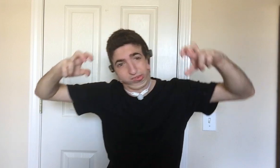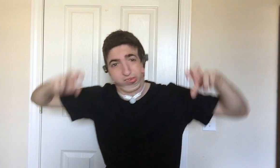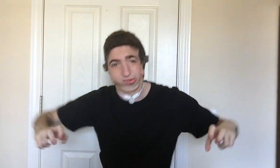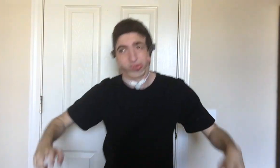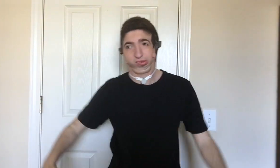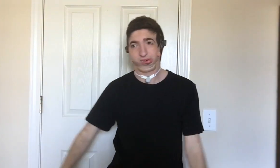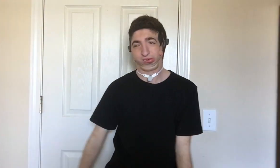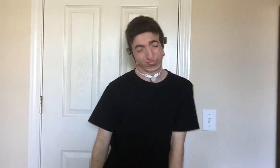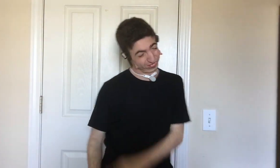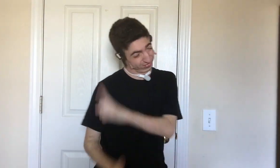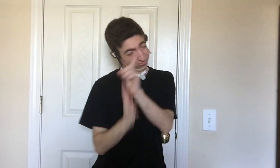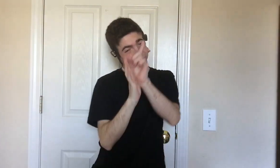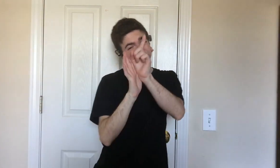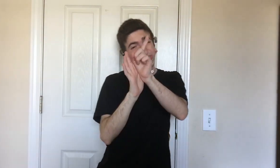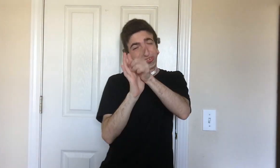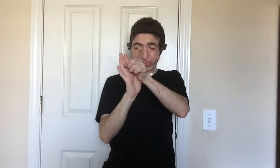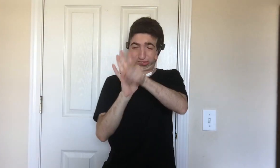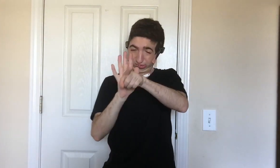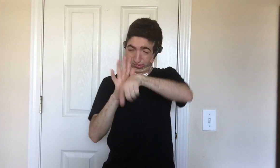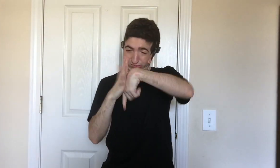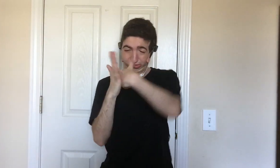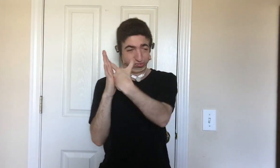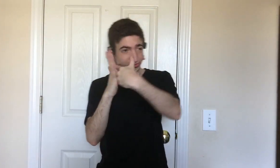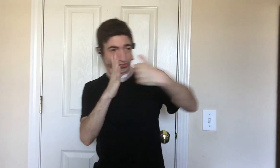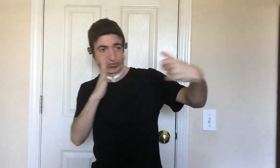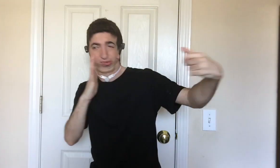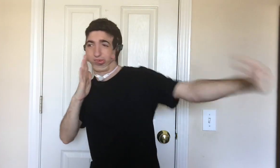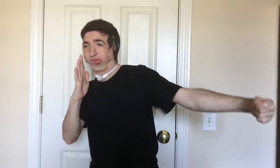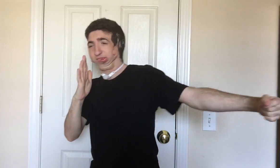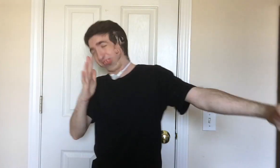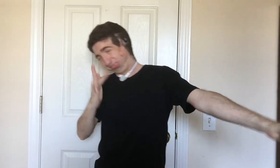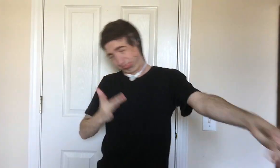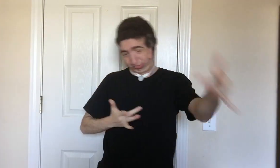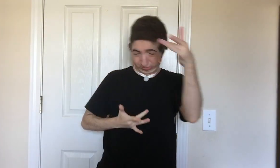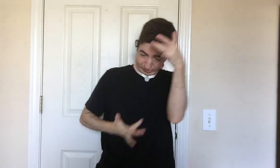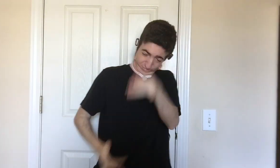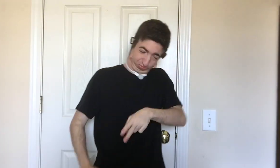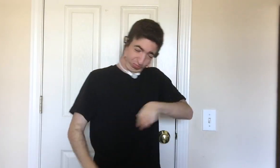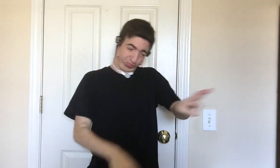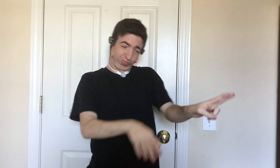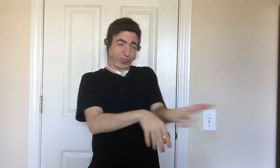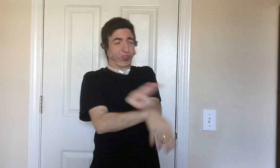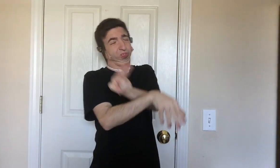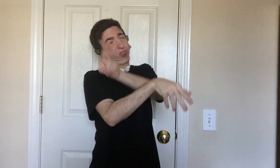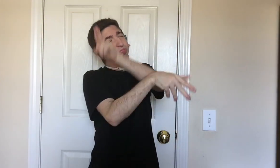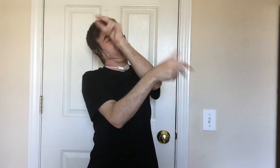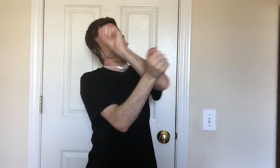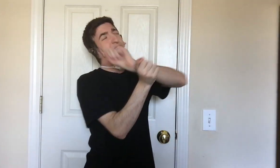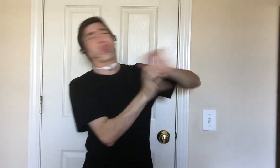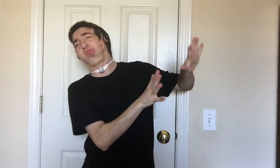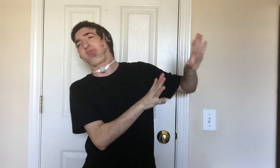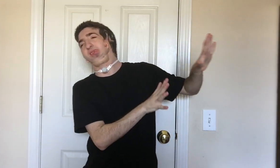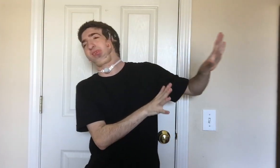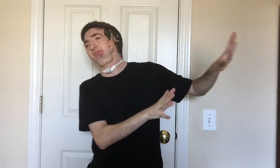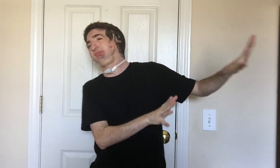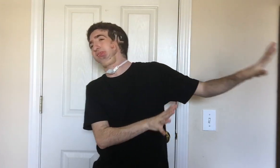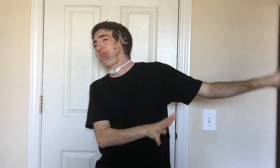Oh, all these minutes passing, sick of feeling bruised If you